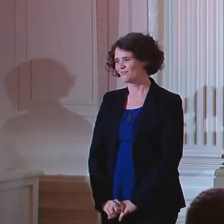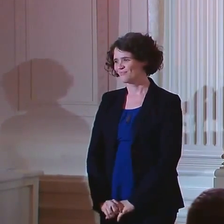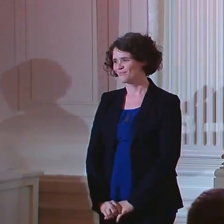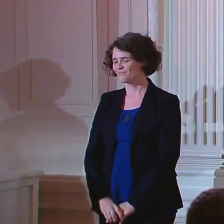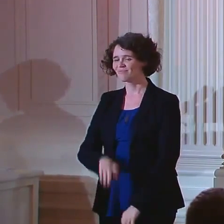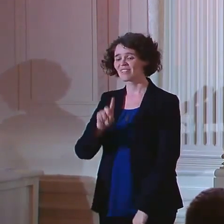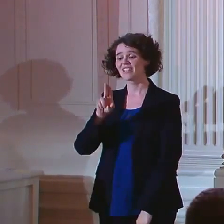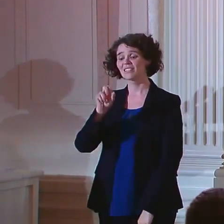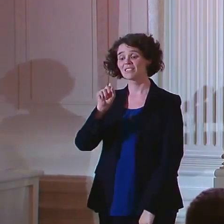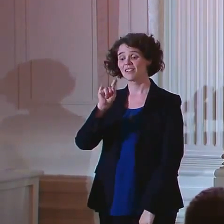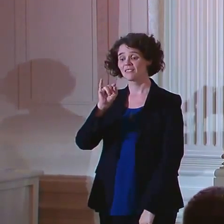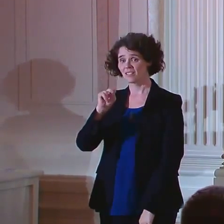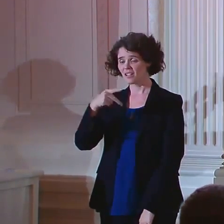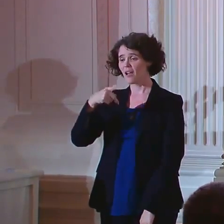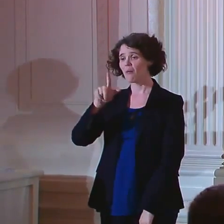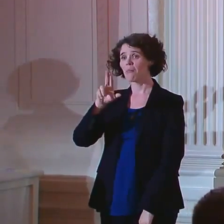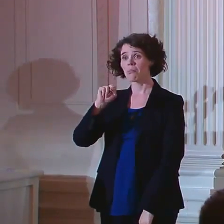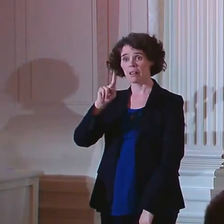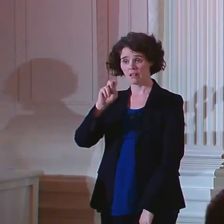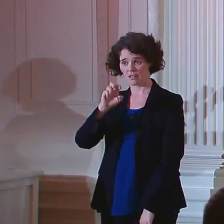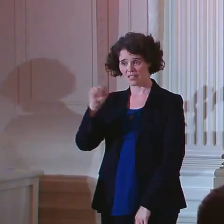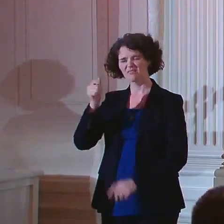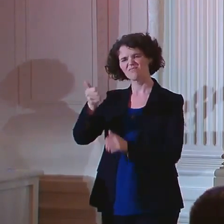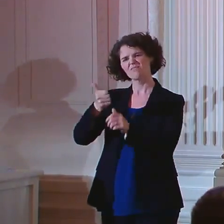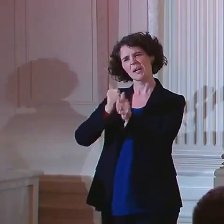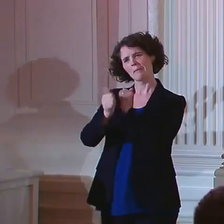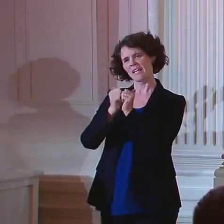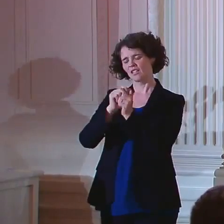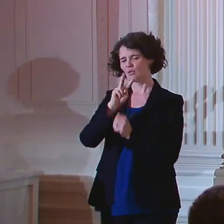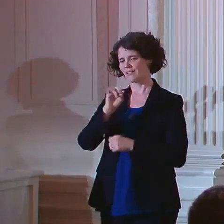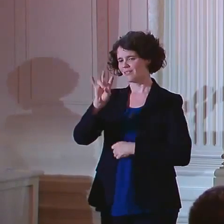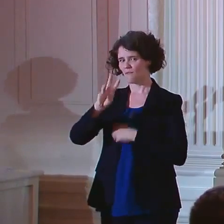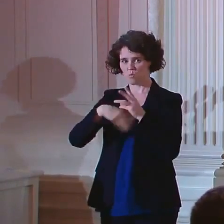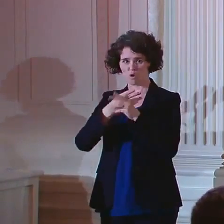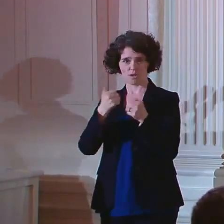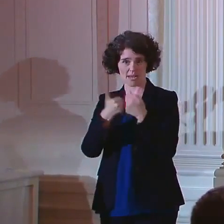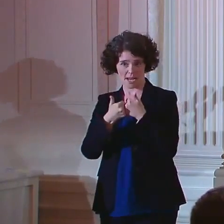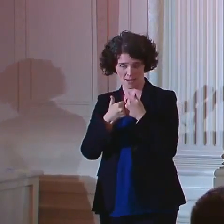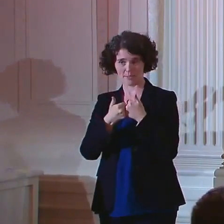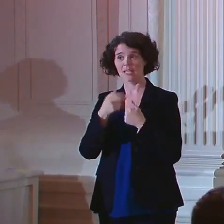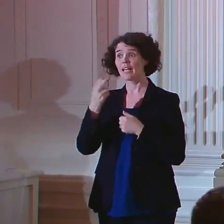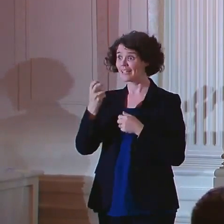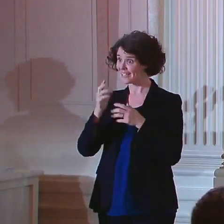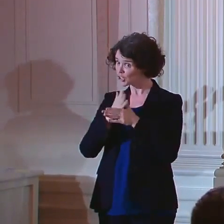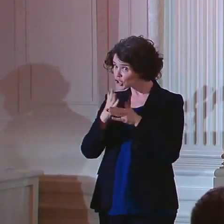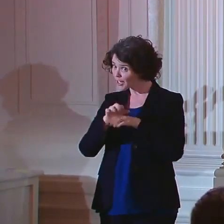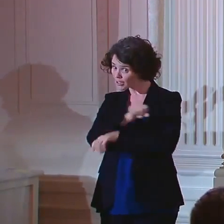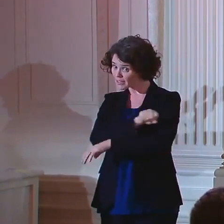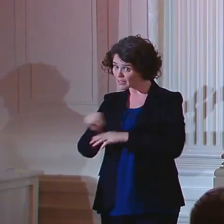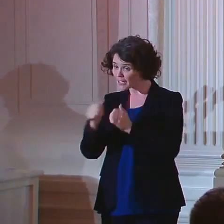Dustin Plunkett competed at the 2007 World Games II. He shared the stage with Yao Ming.